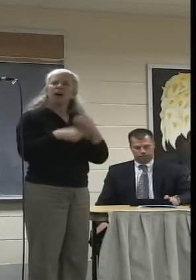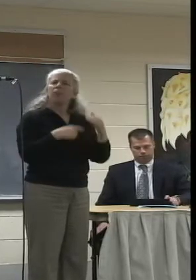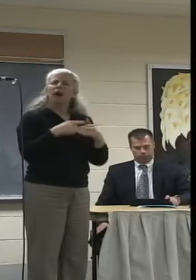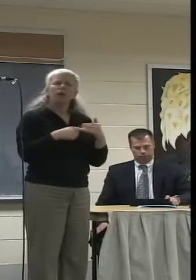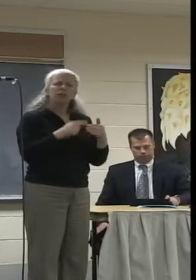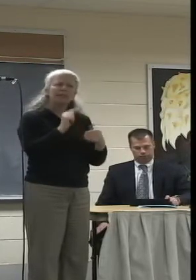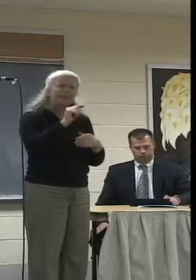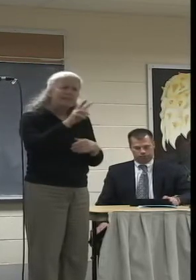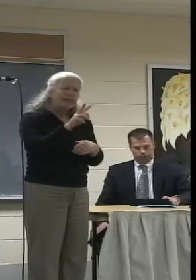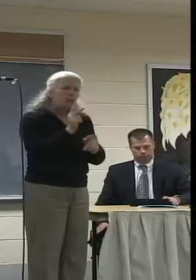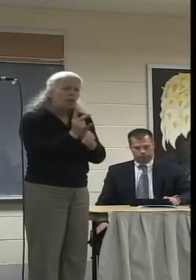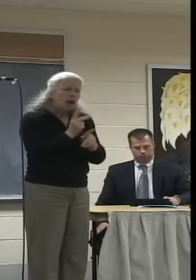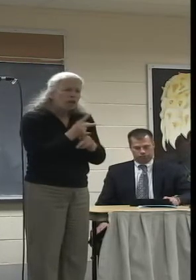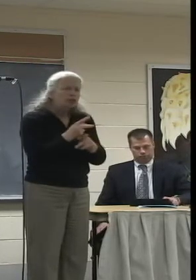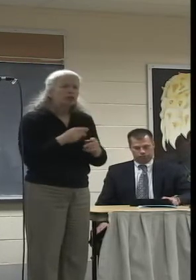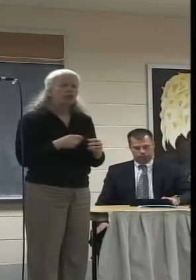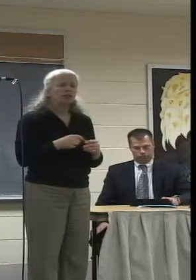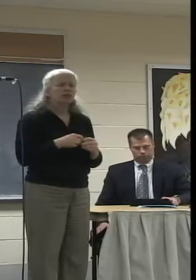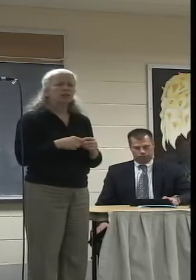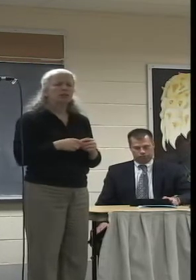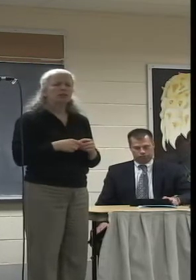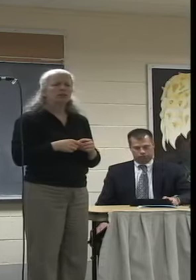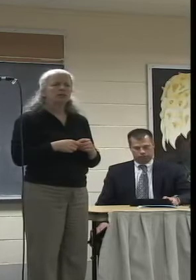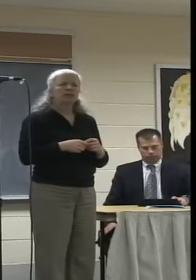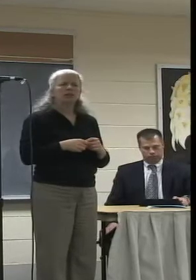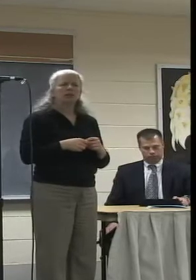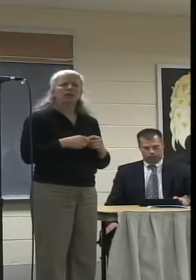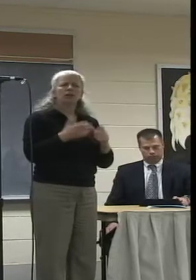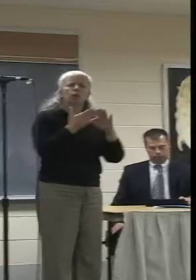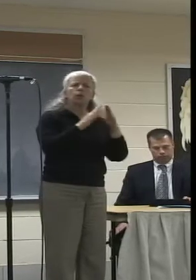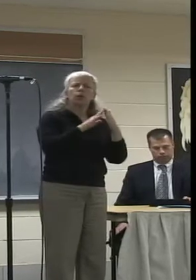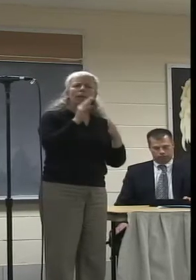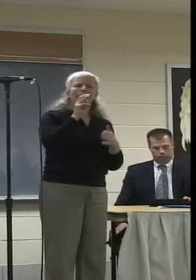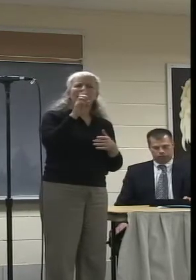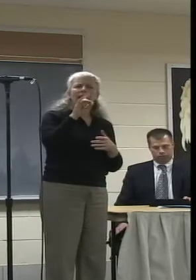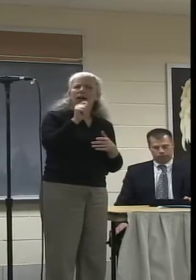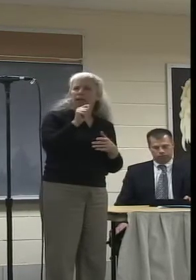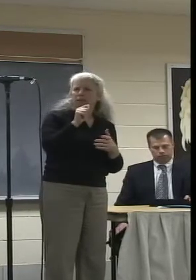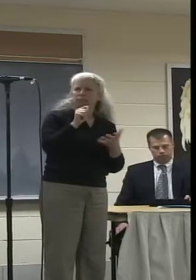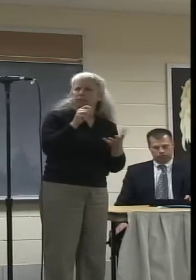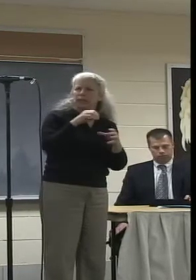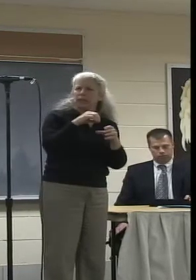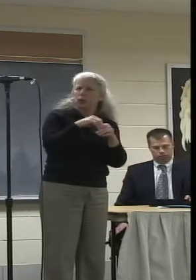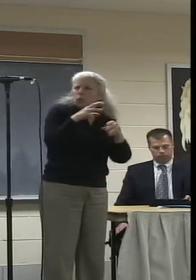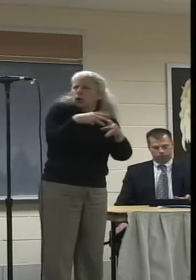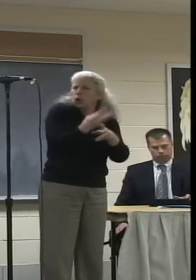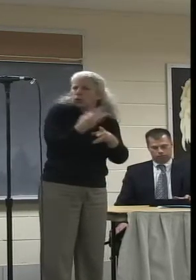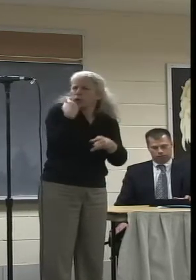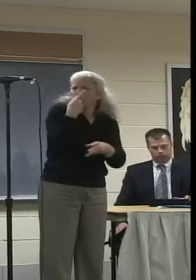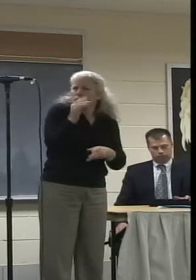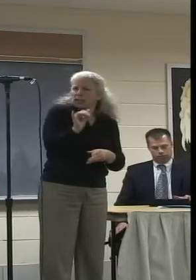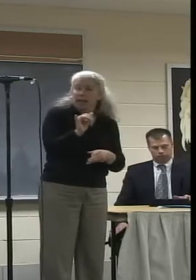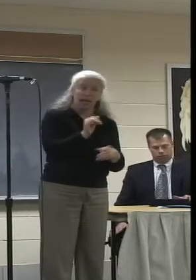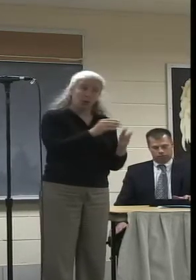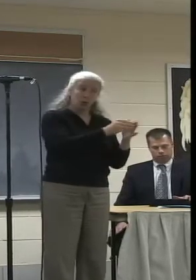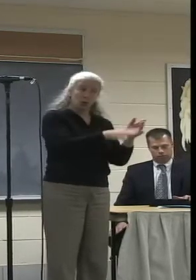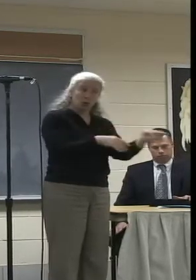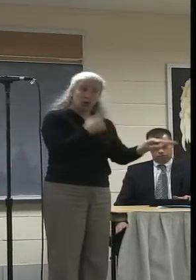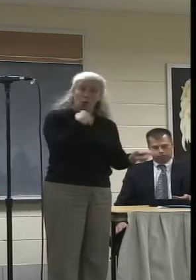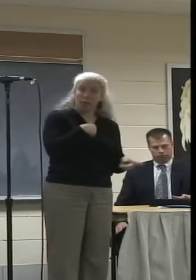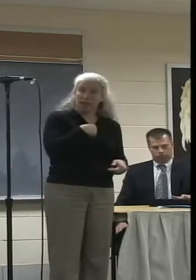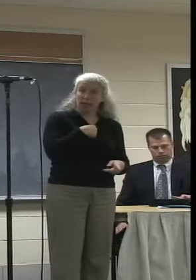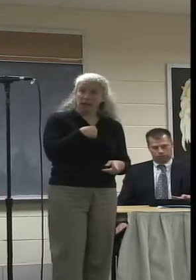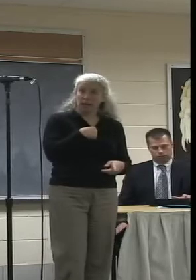television production and the role of community media. And later, many of my students told me that these were,